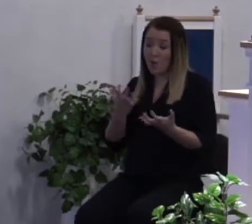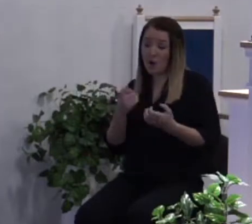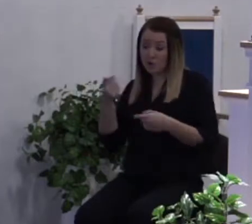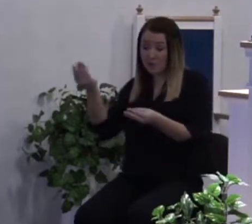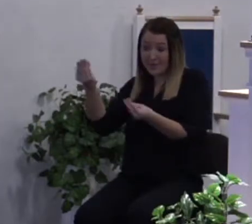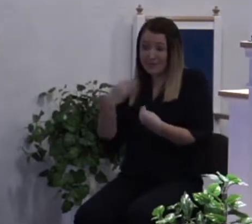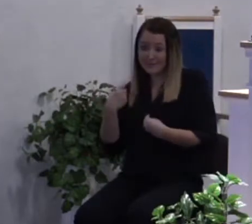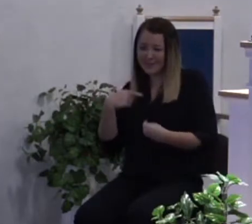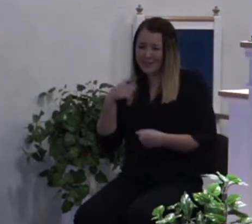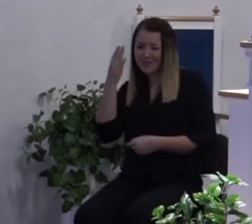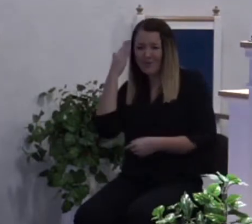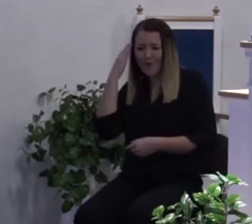I deserve it.